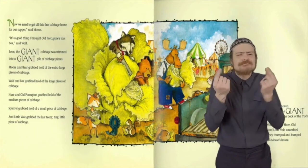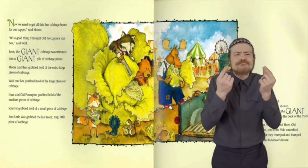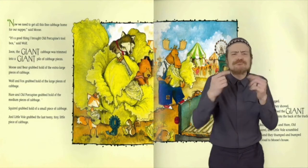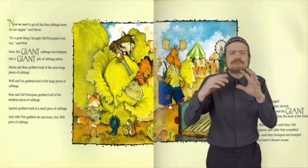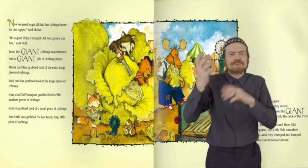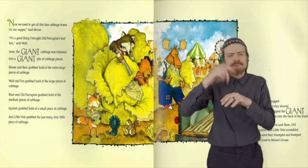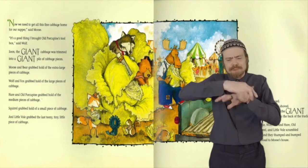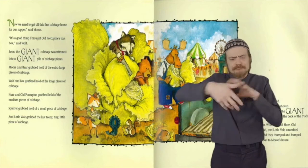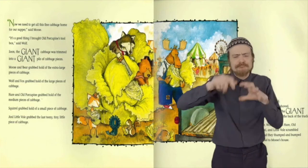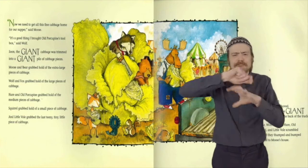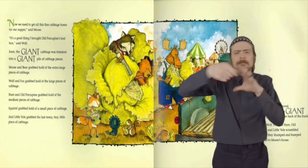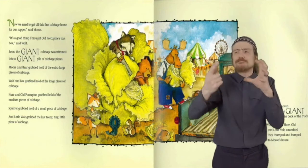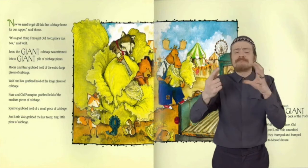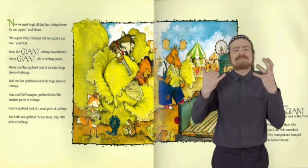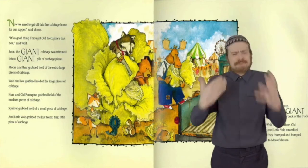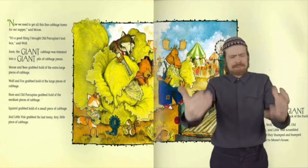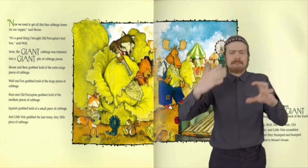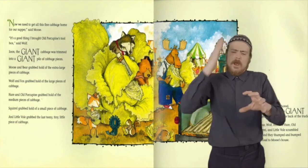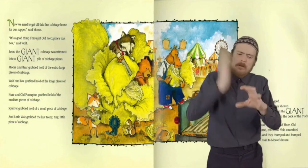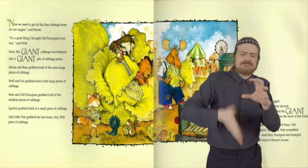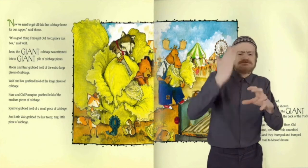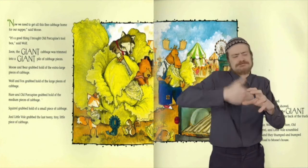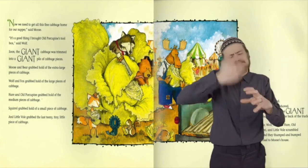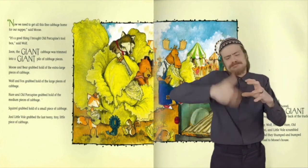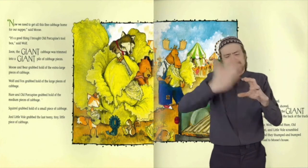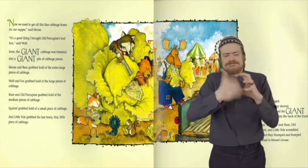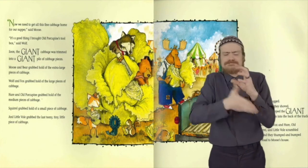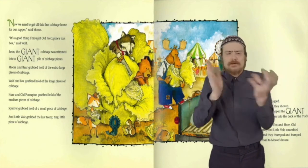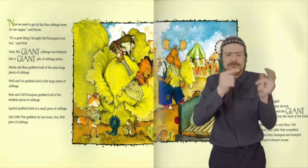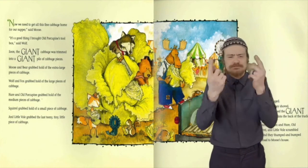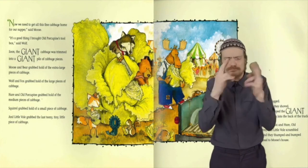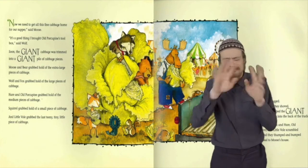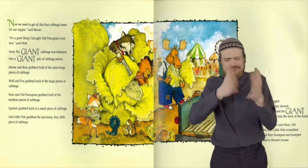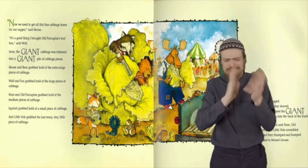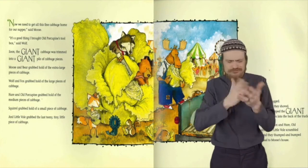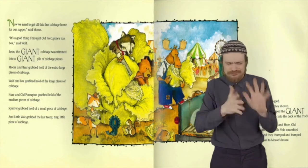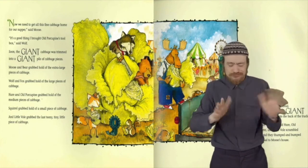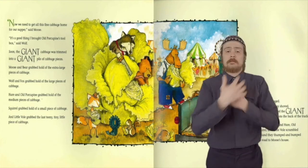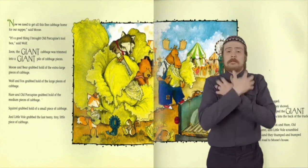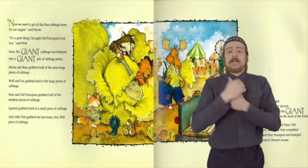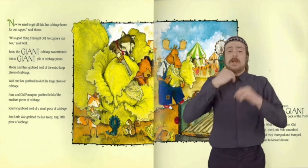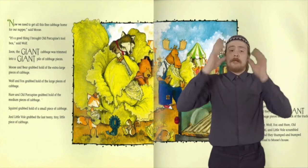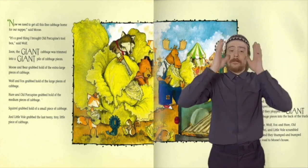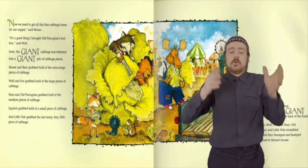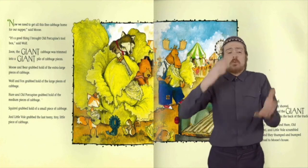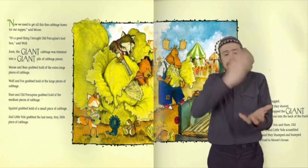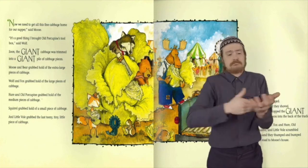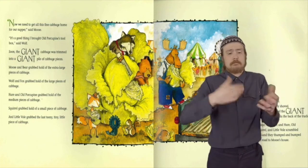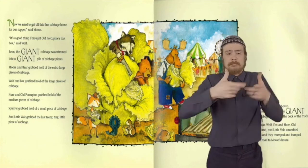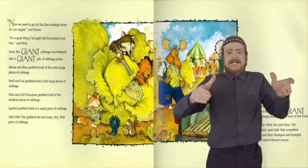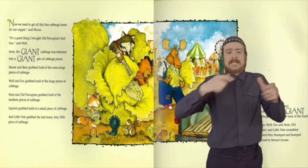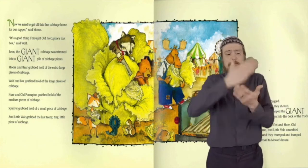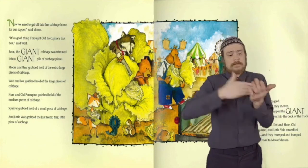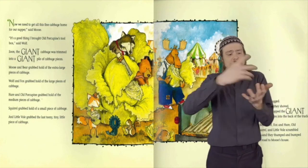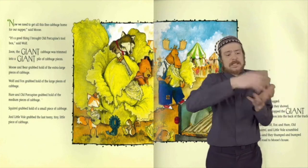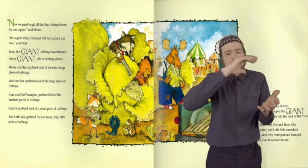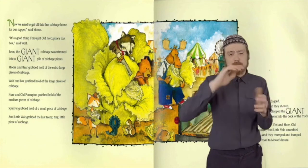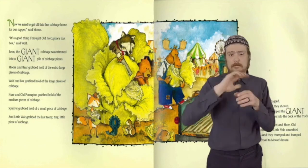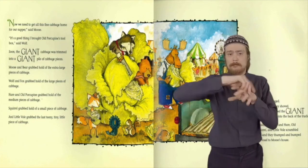toolbox, said Wolf. Soon the giant cabbage was trimmed into a giant pile of cabbage pieces. Moose and Bear grabbed hold